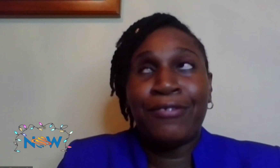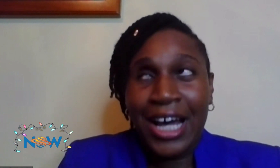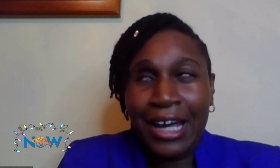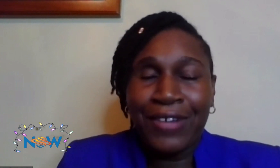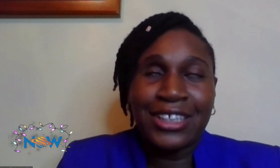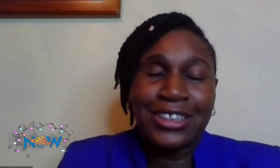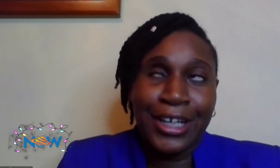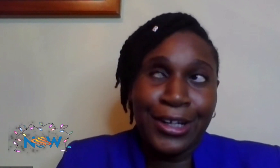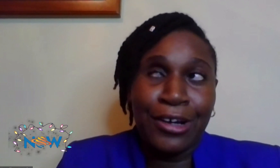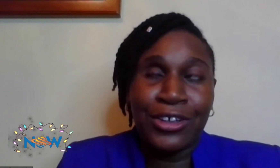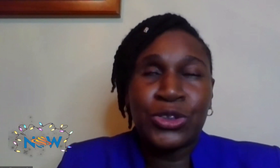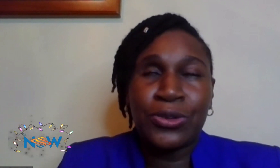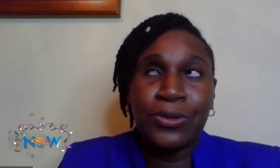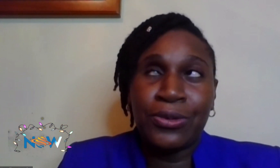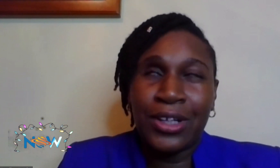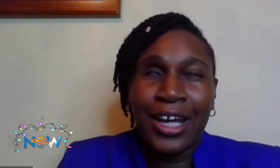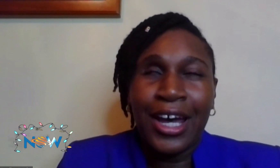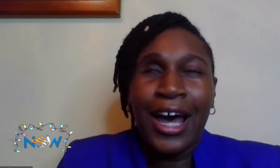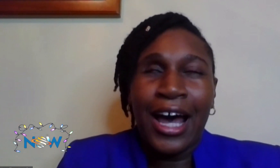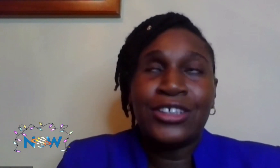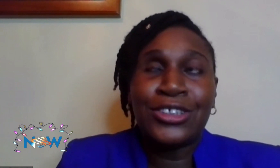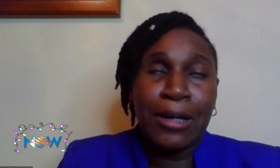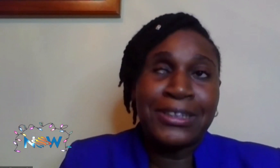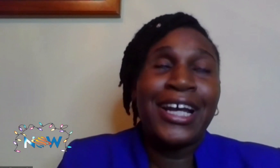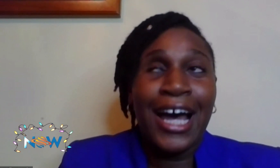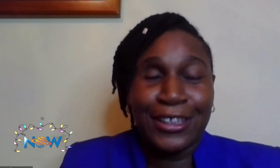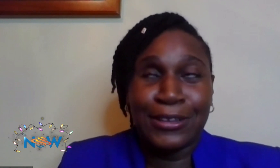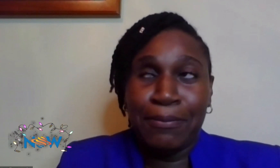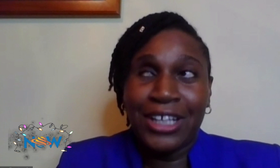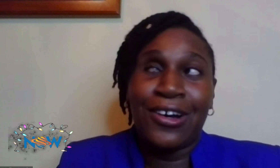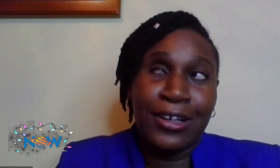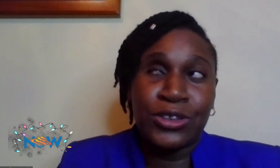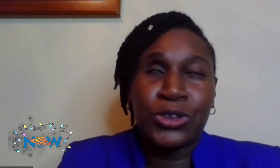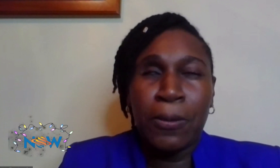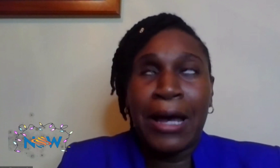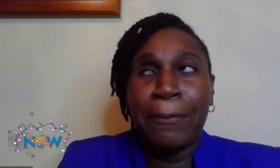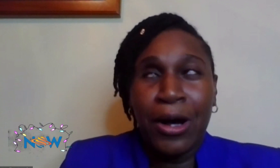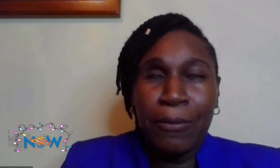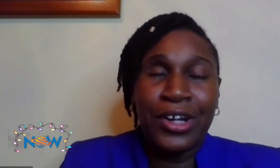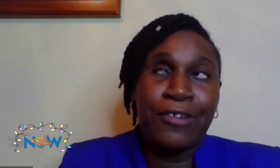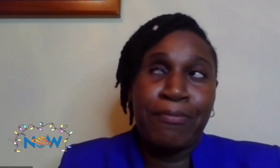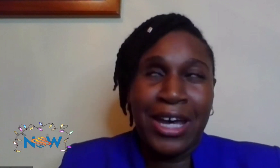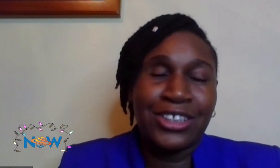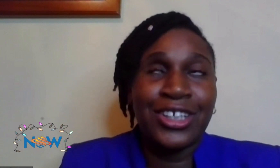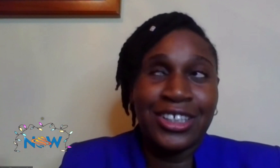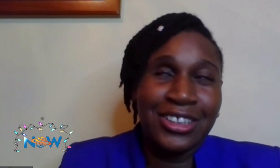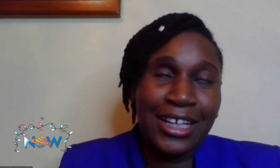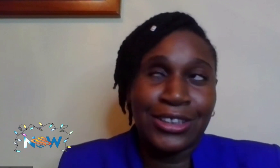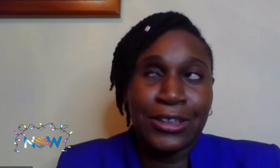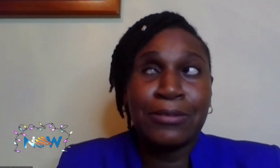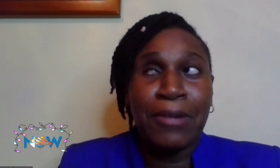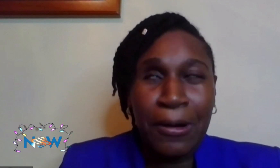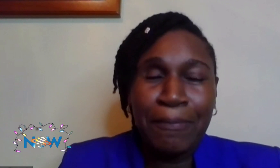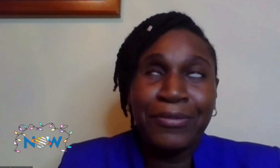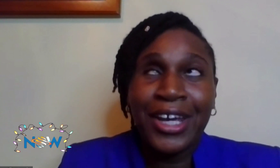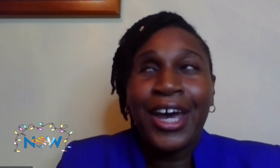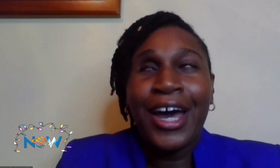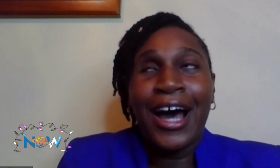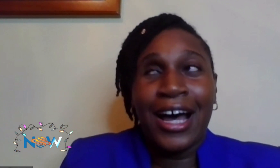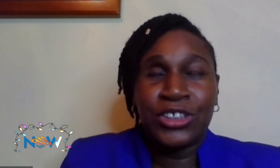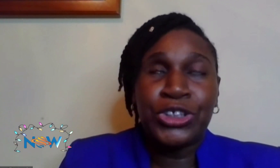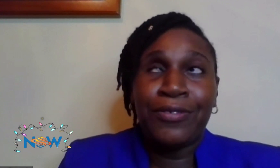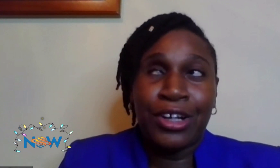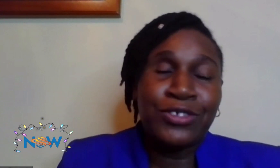order to survive at secondary school, something had to be done. So my mom would have met Kern Tyson's mom,